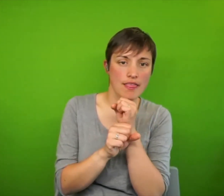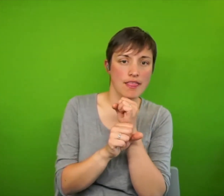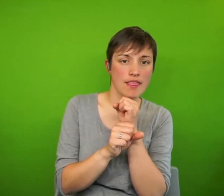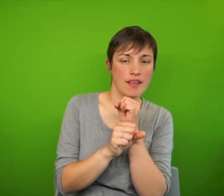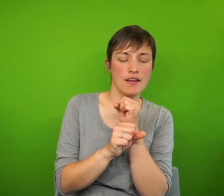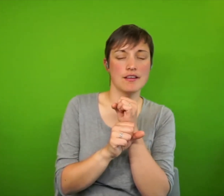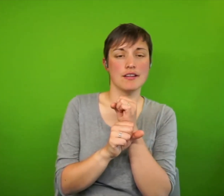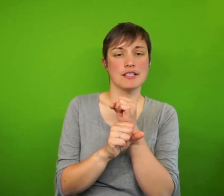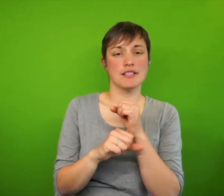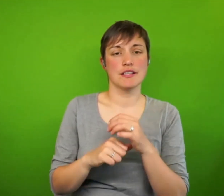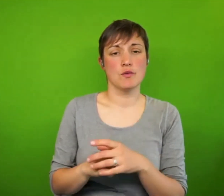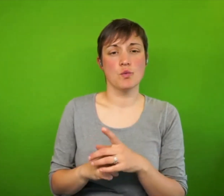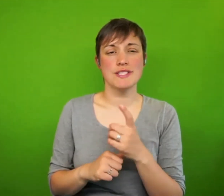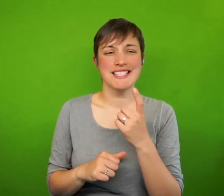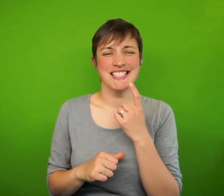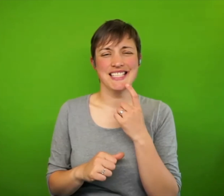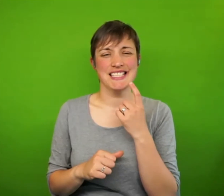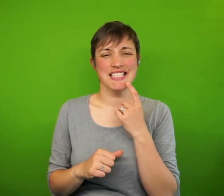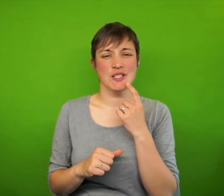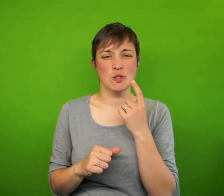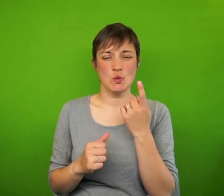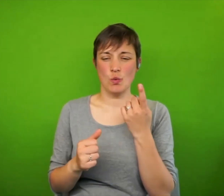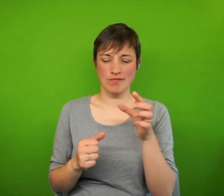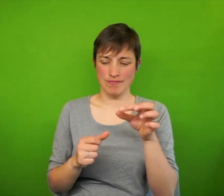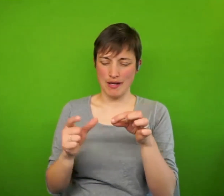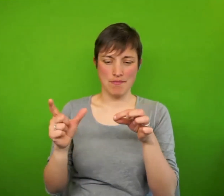too easy to unpick a lot of what they'd done.